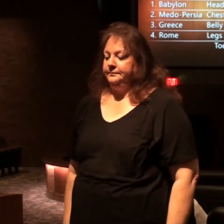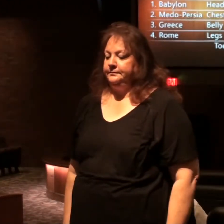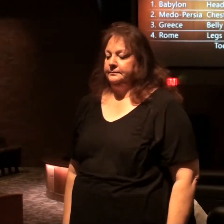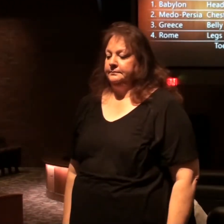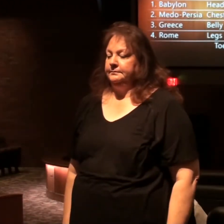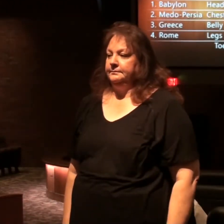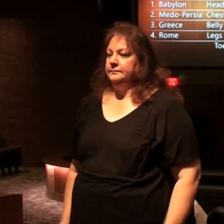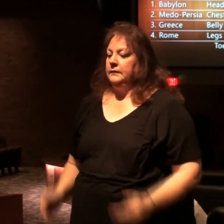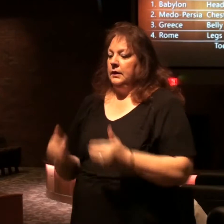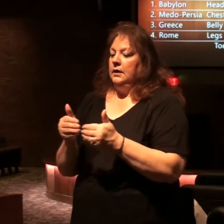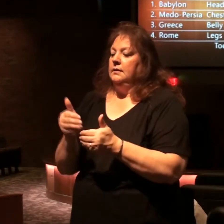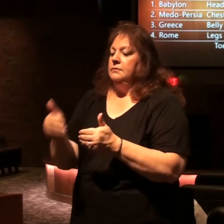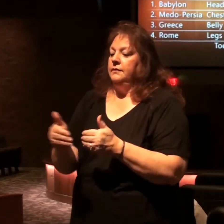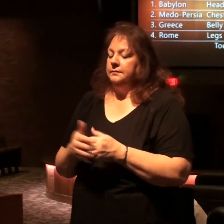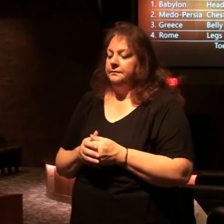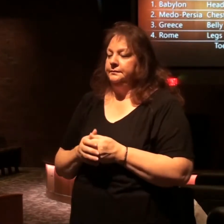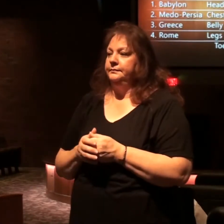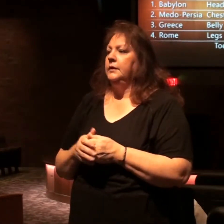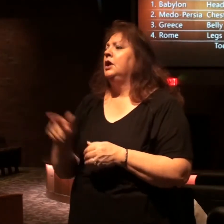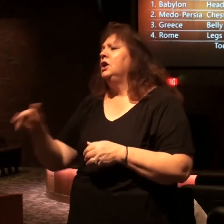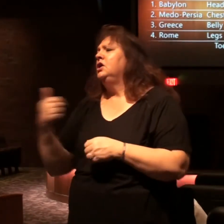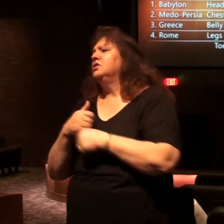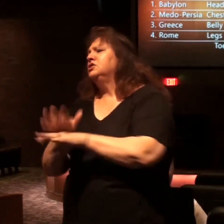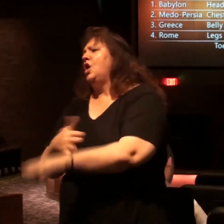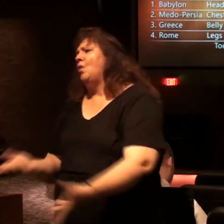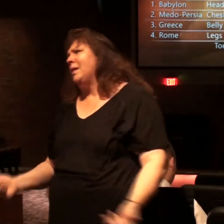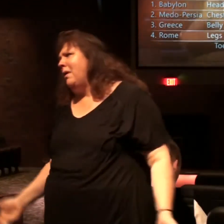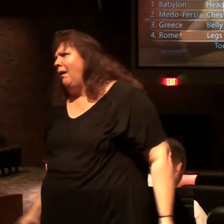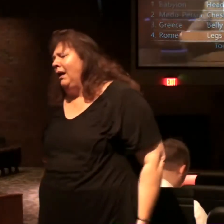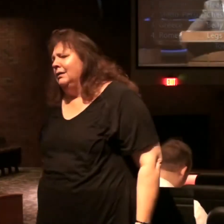let's move along here you're slowing me down